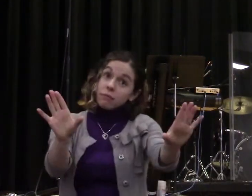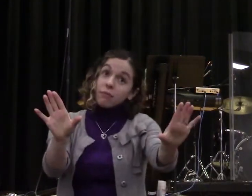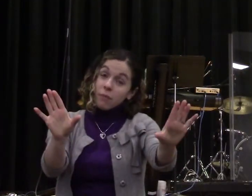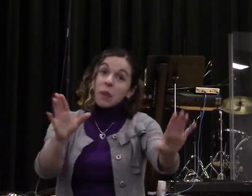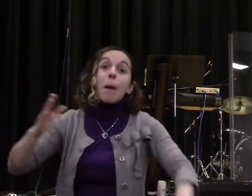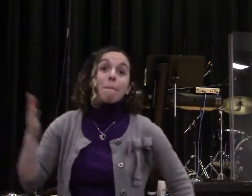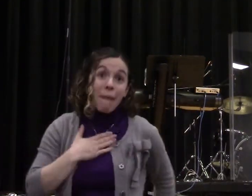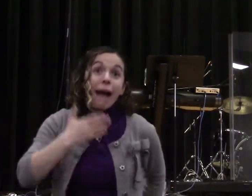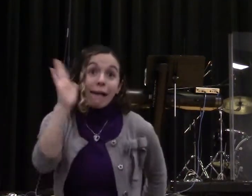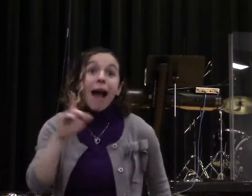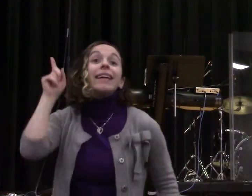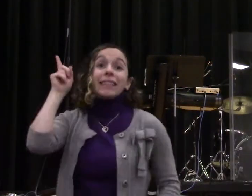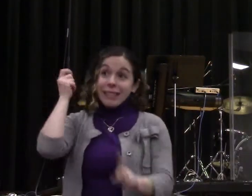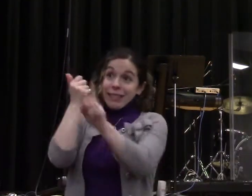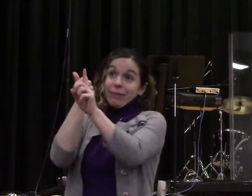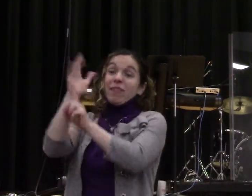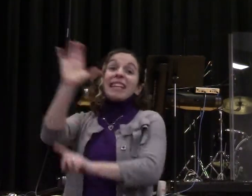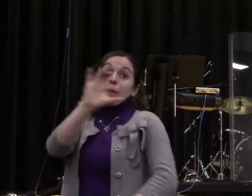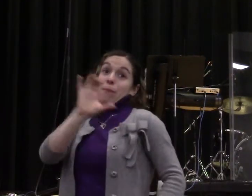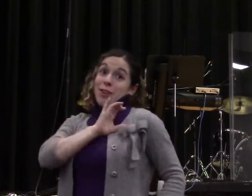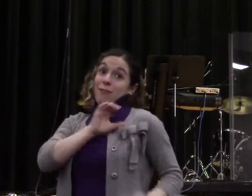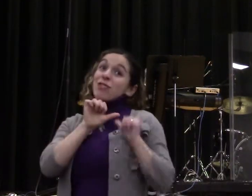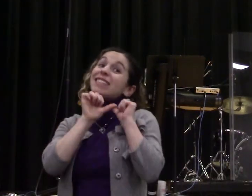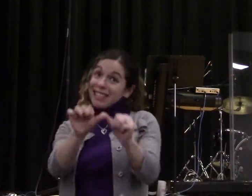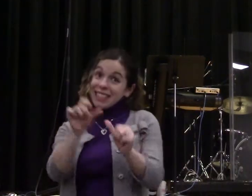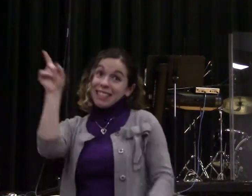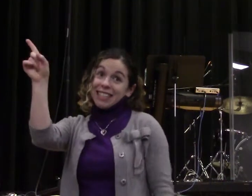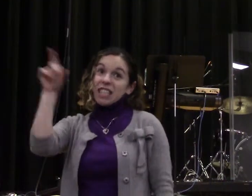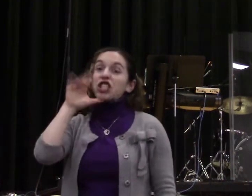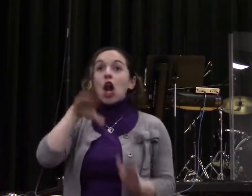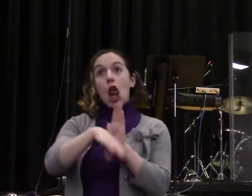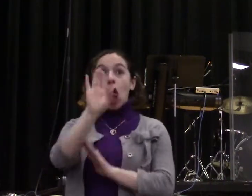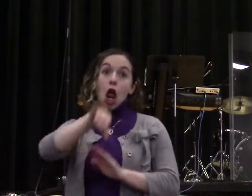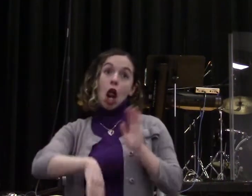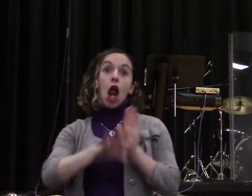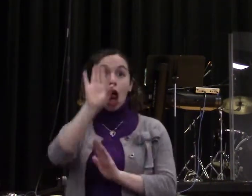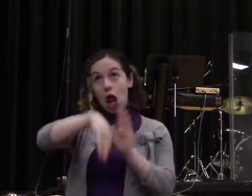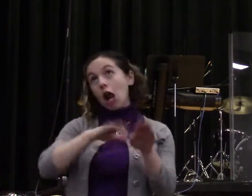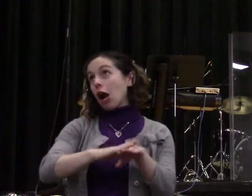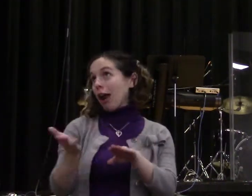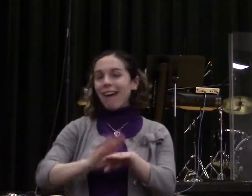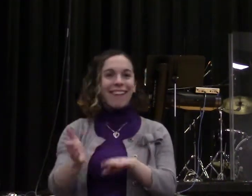God is consistent. He has